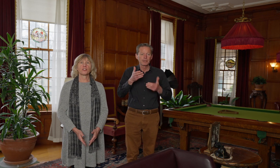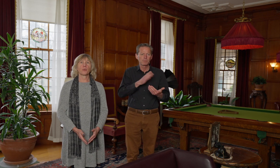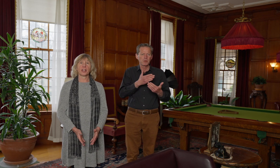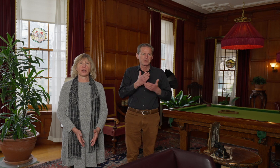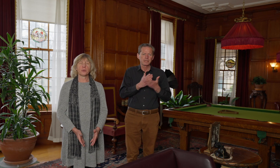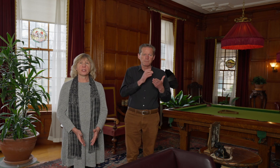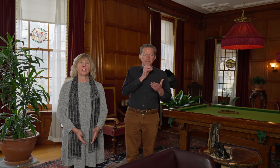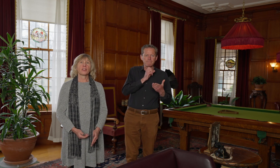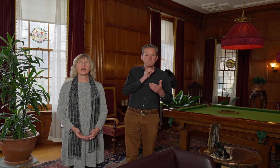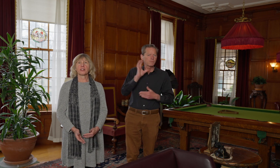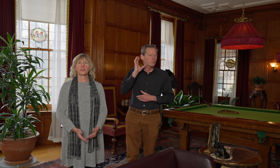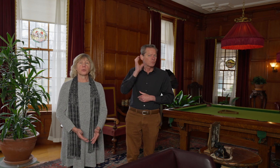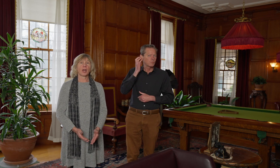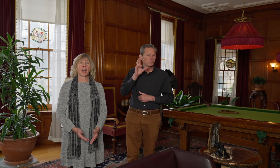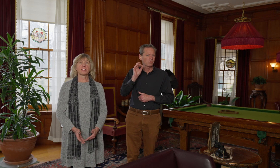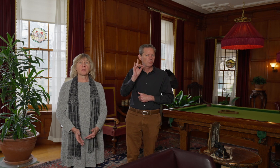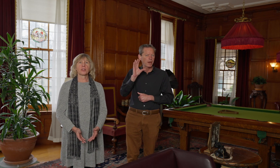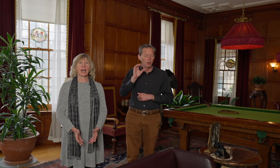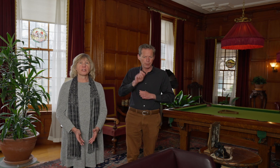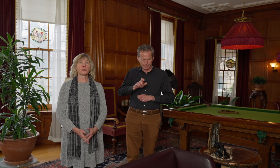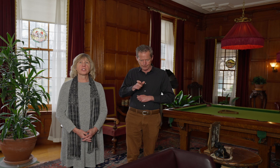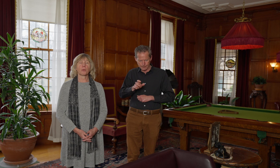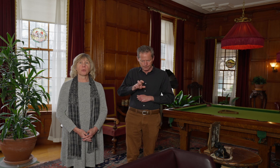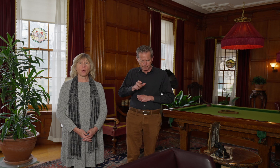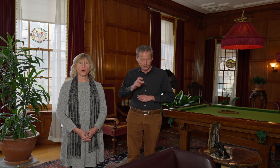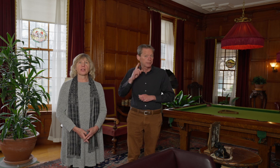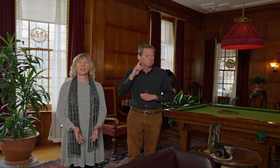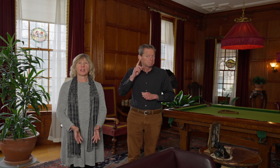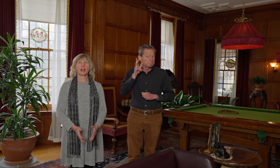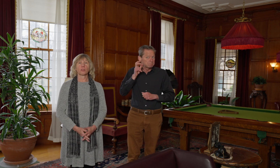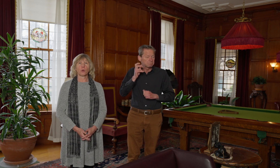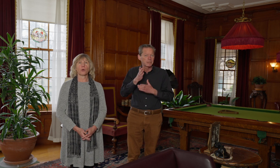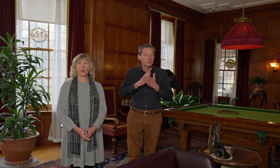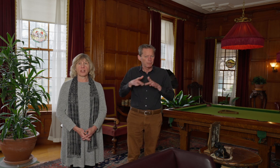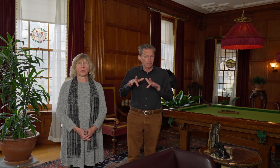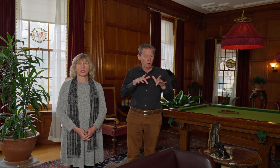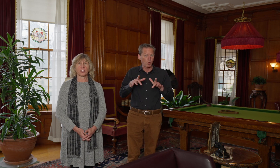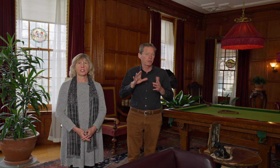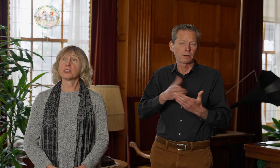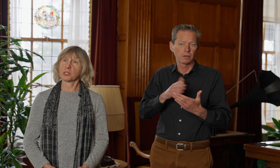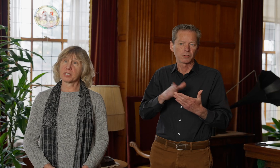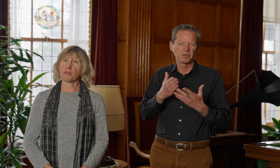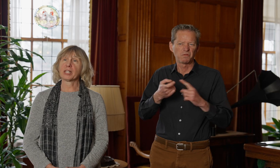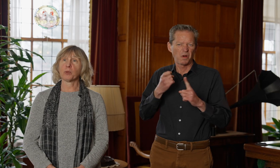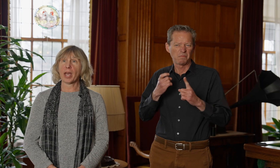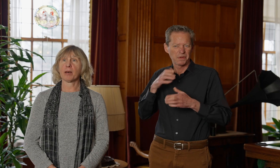radios that he could tune on some of the concerts that were recorded in our local radio stations, specifically Wham,